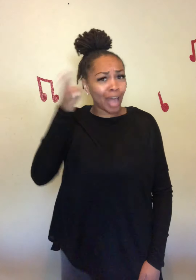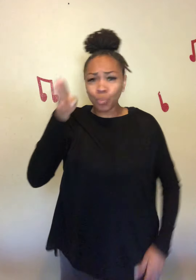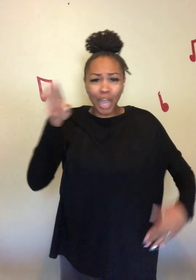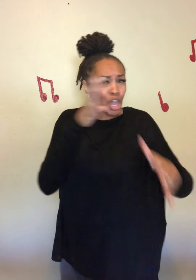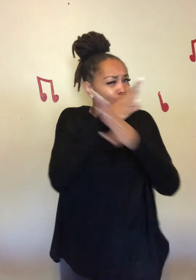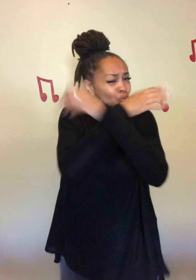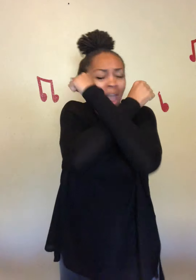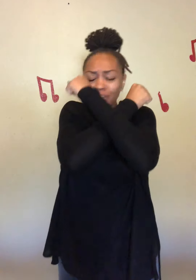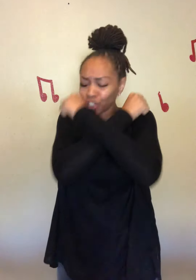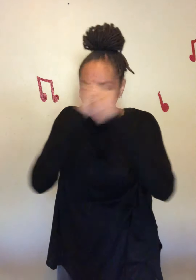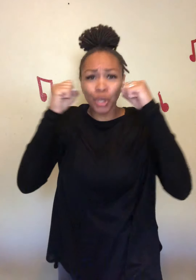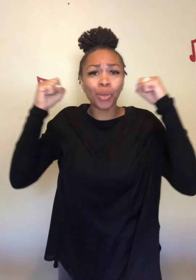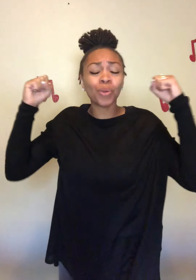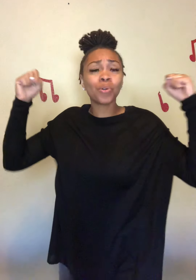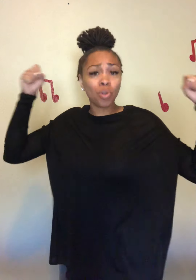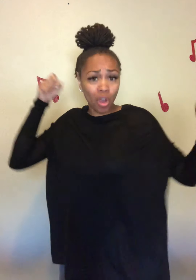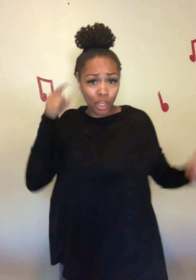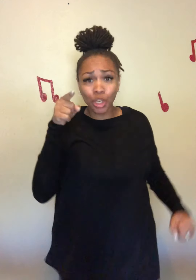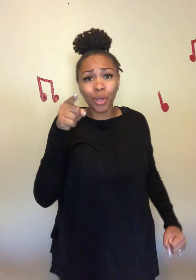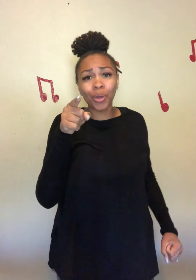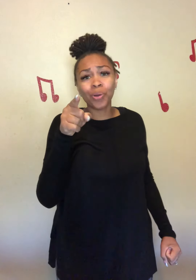will rescue you